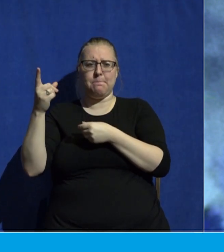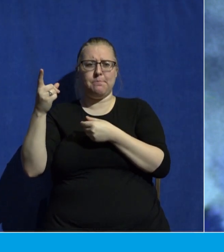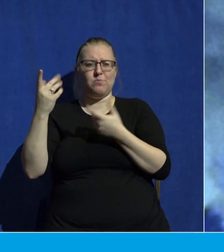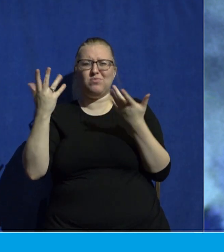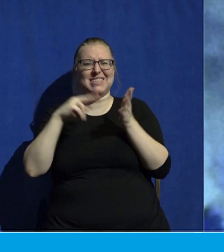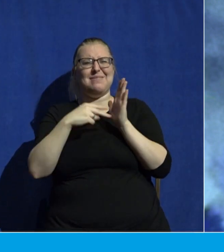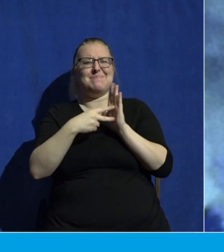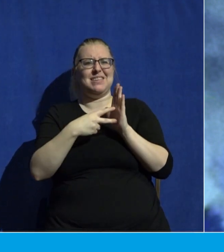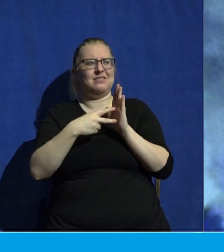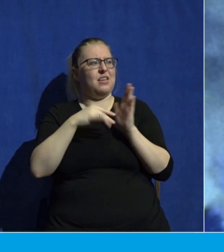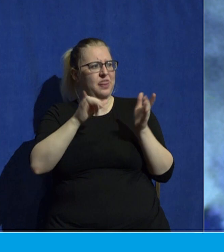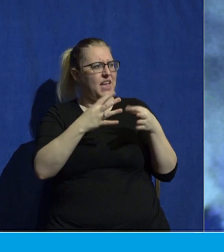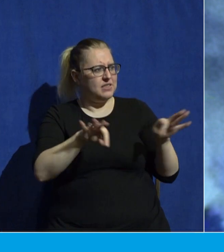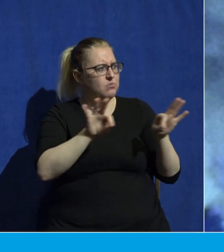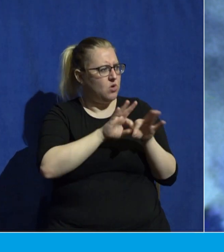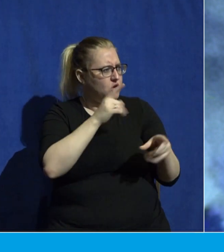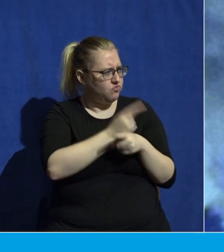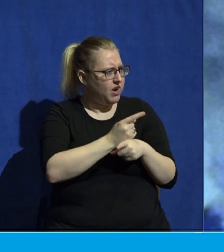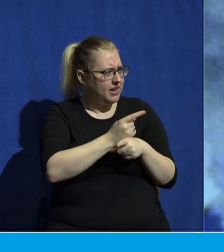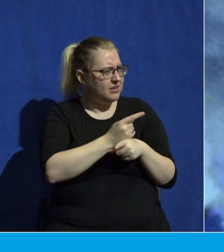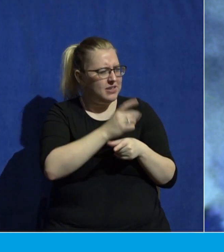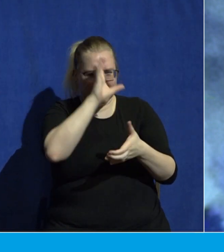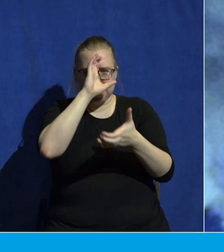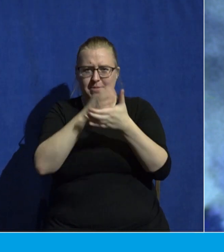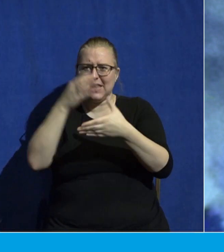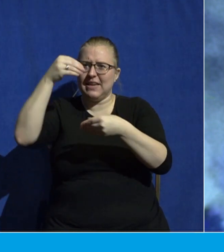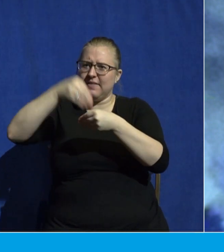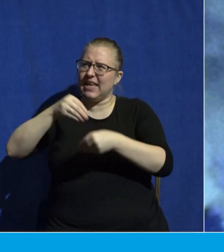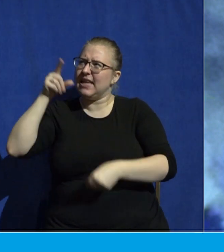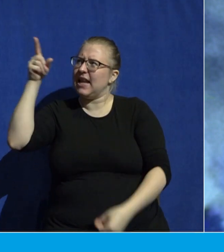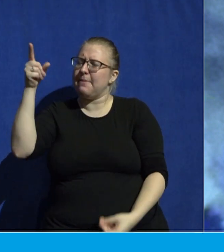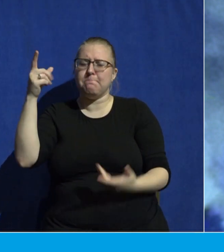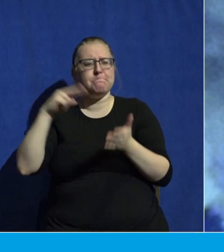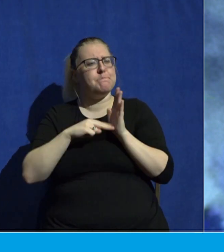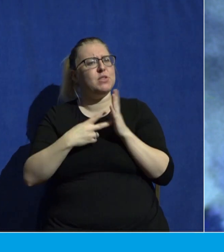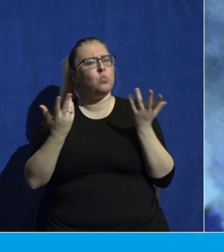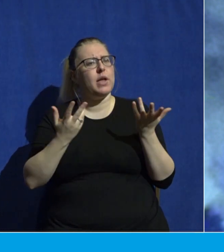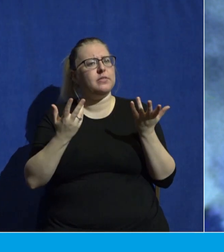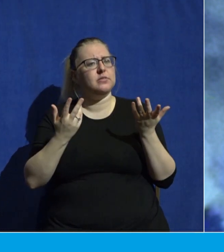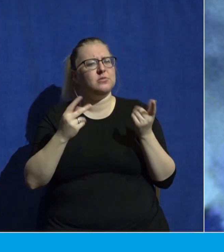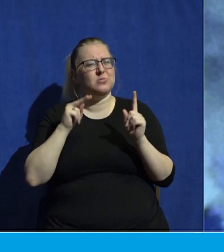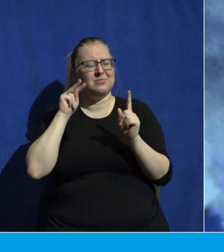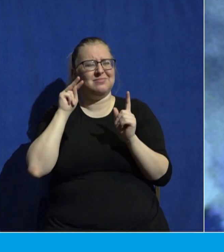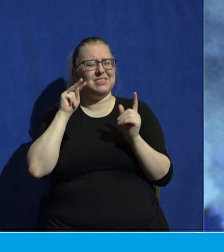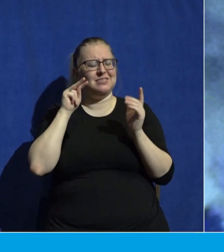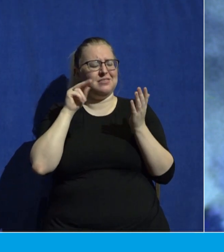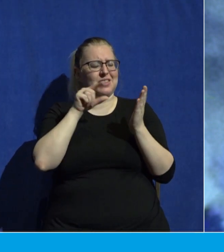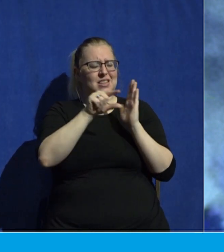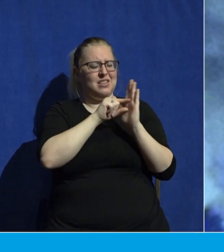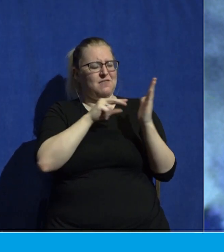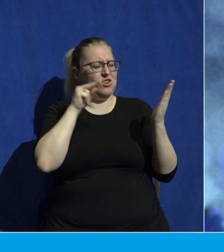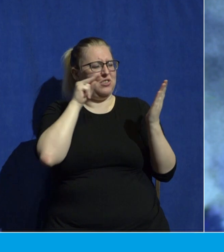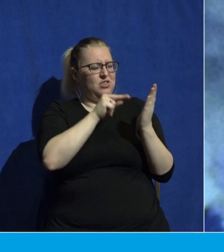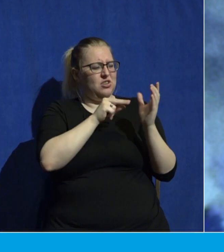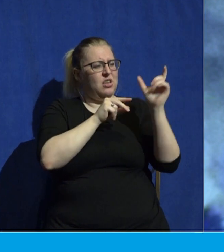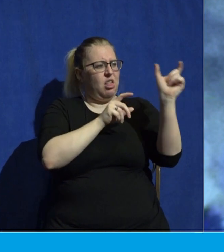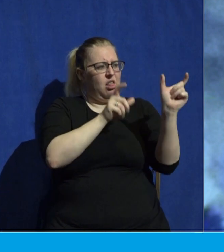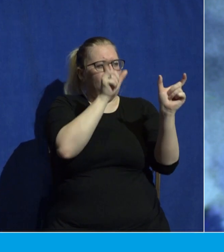here? What does it mean to believe in him? Well, just looking at this verse and taking it phrase by phrase, surely it